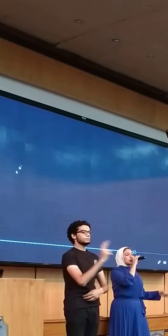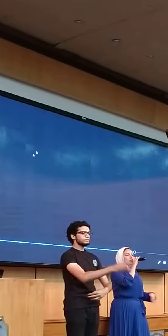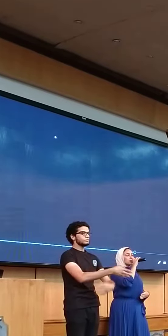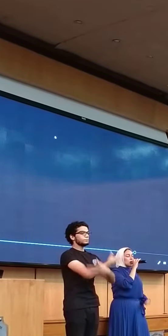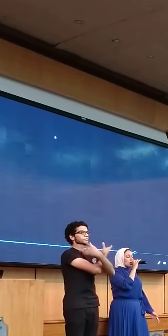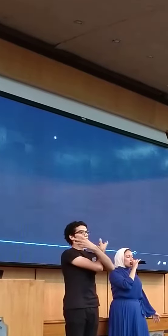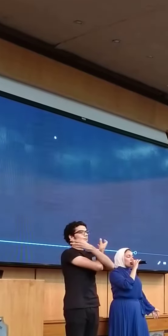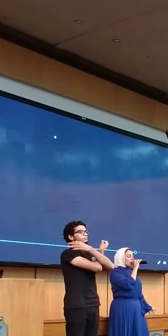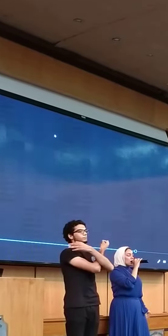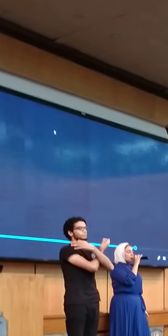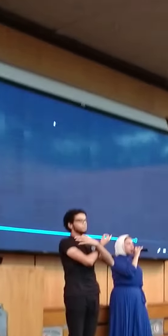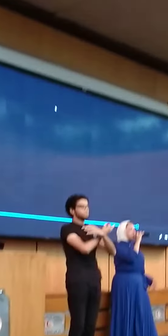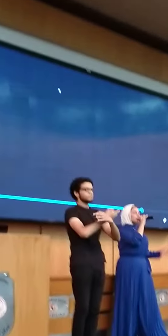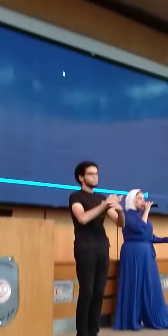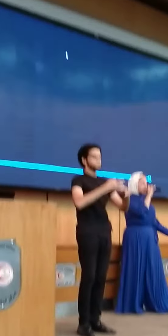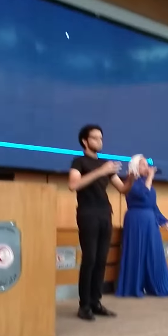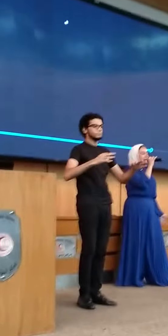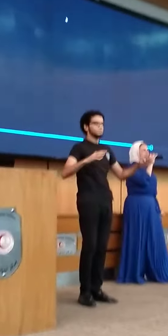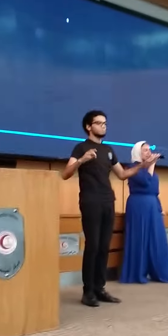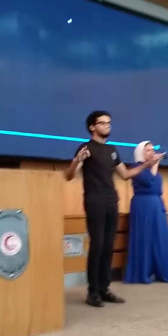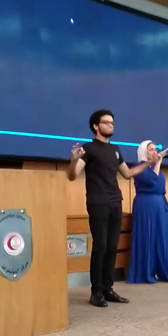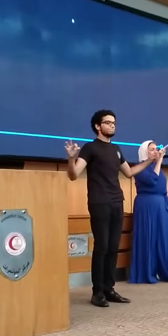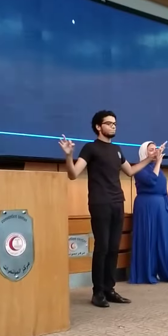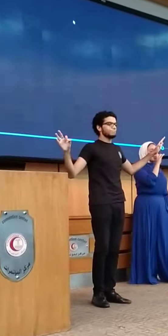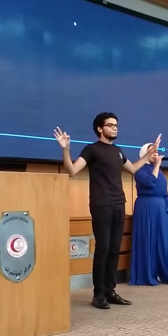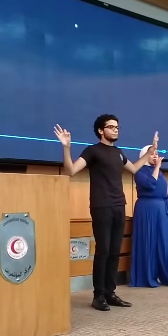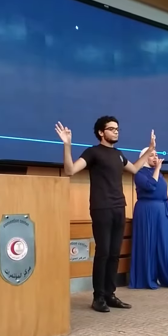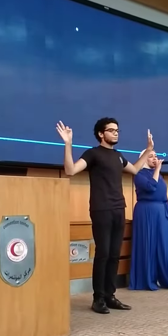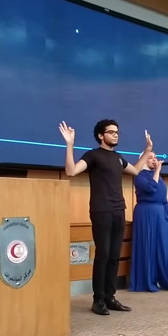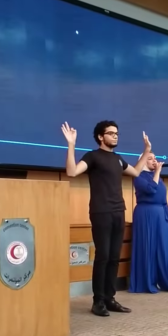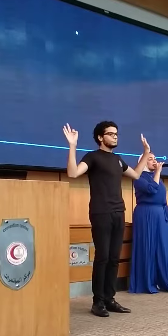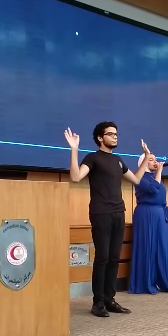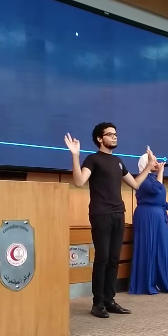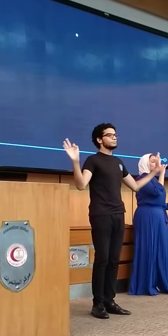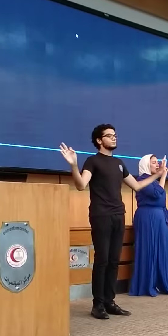I'll be free, yeah